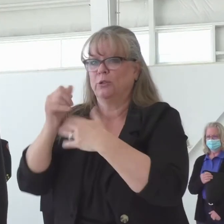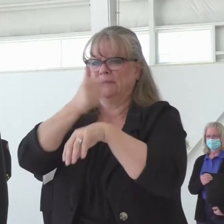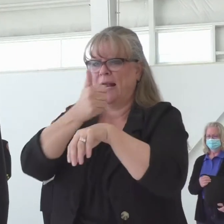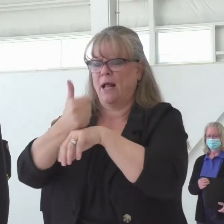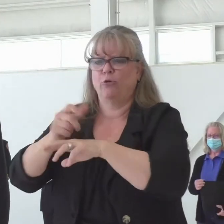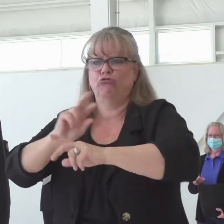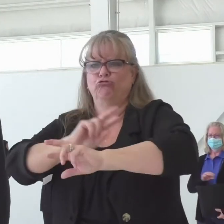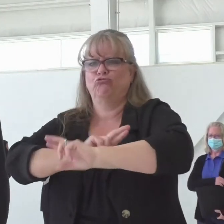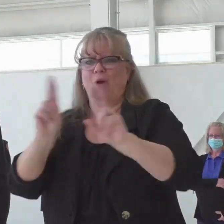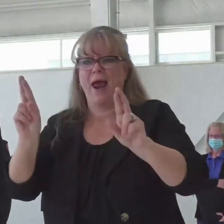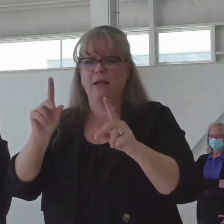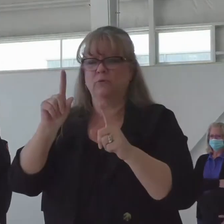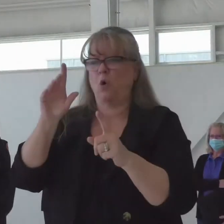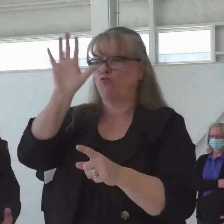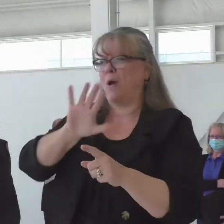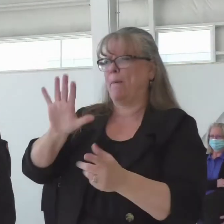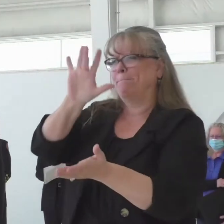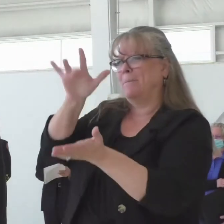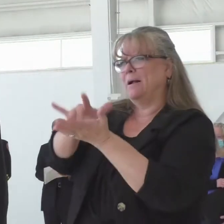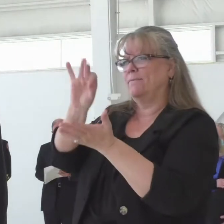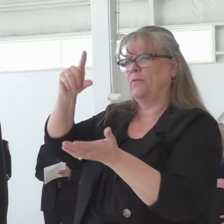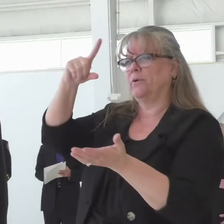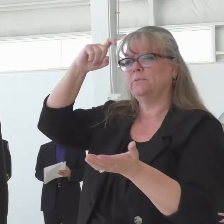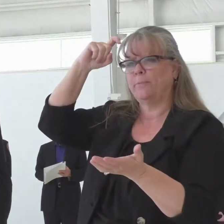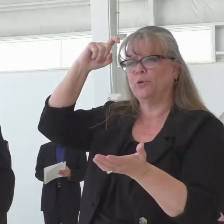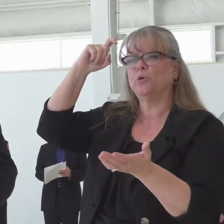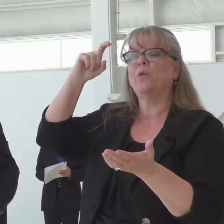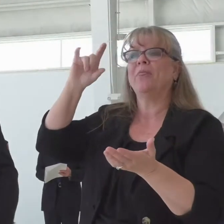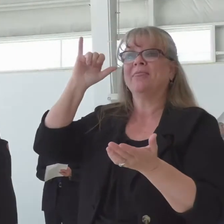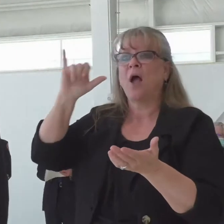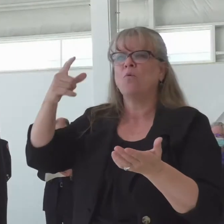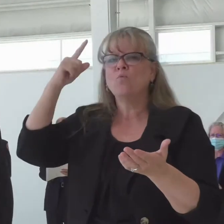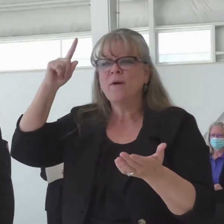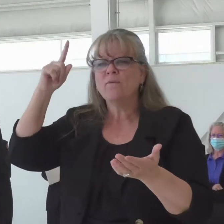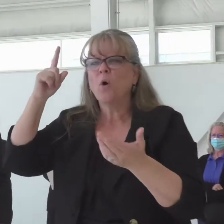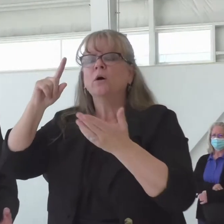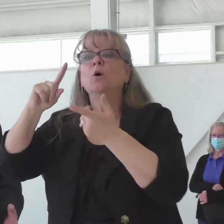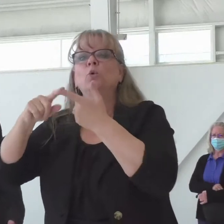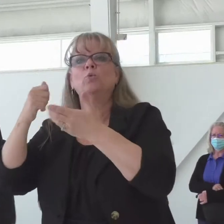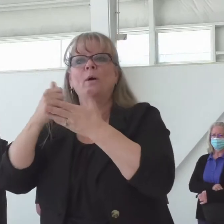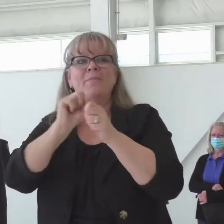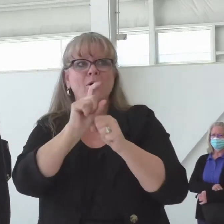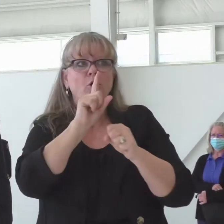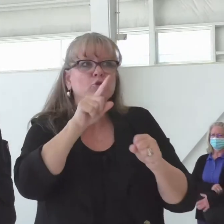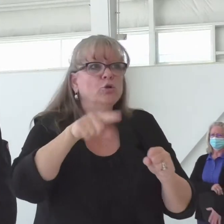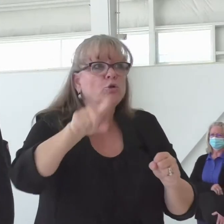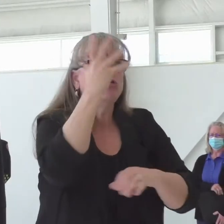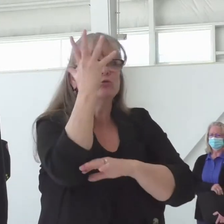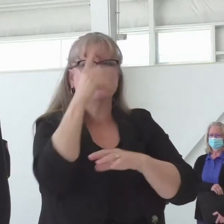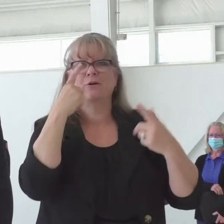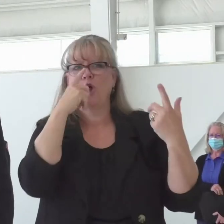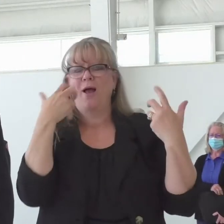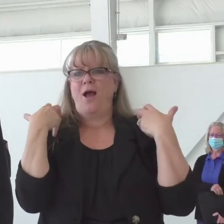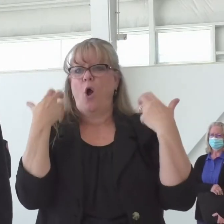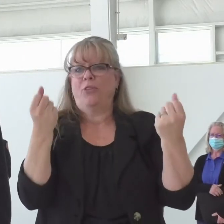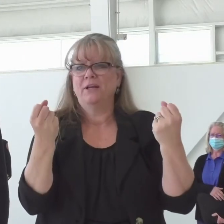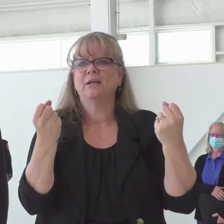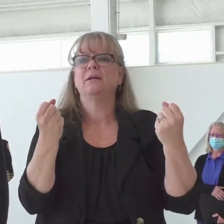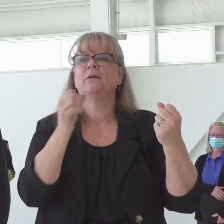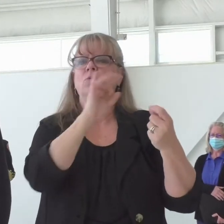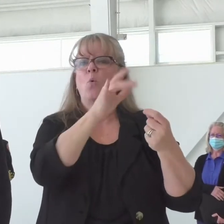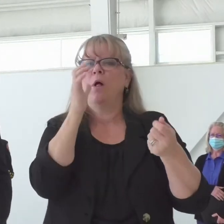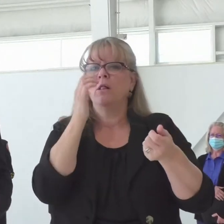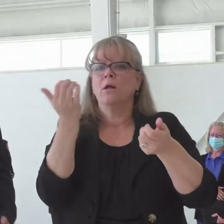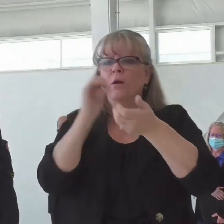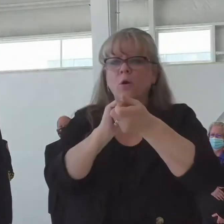-summer and that will work on forest health issues we're working with landowner associations counties local government to try to improve